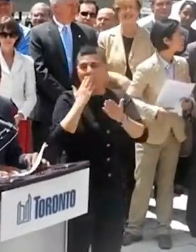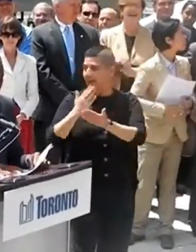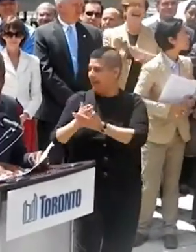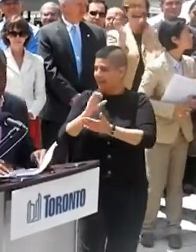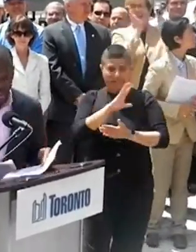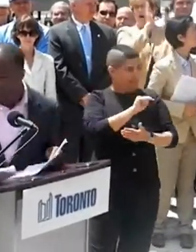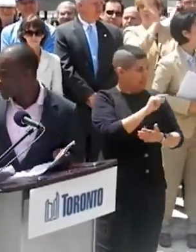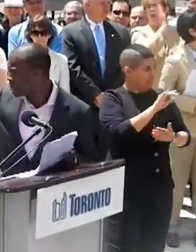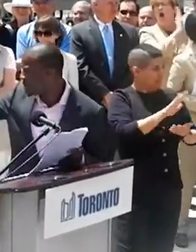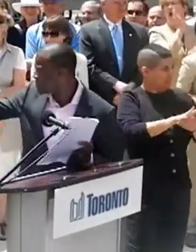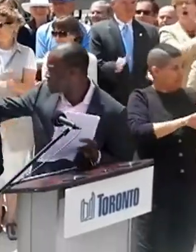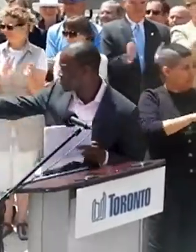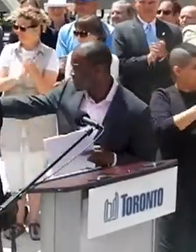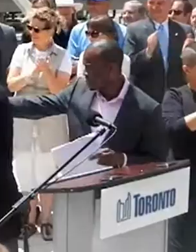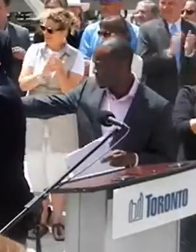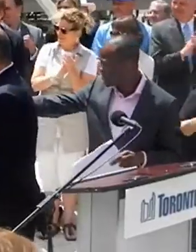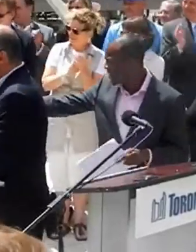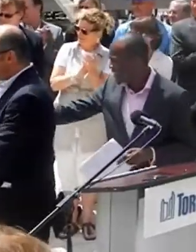Street Public School.